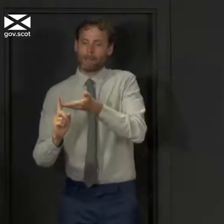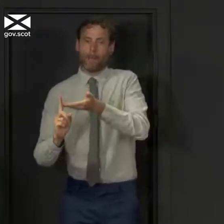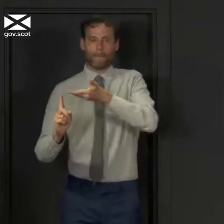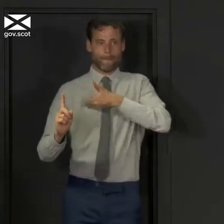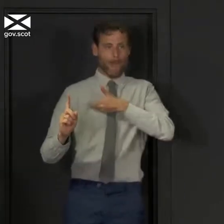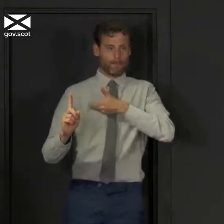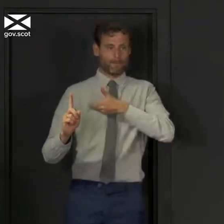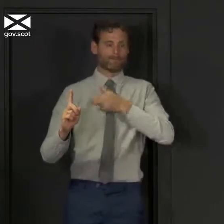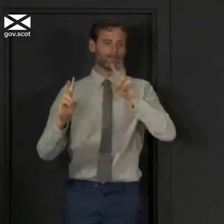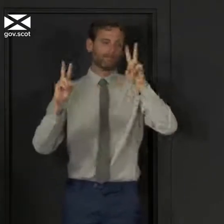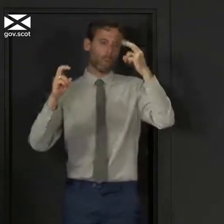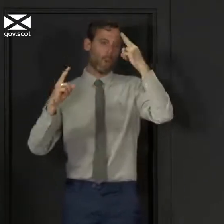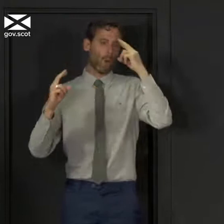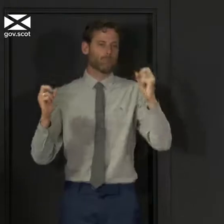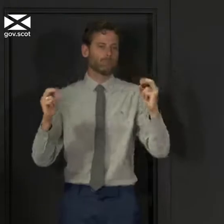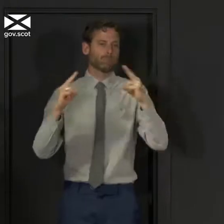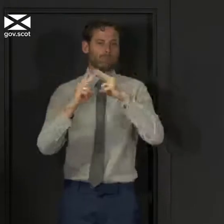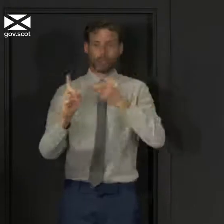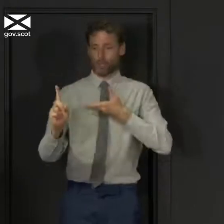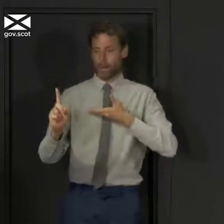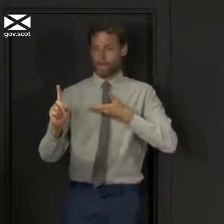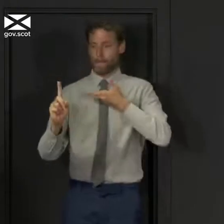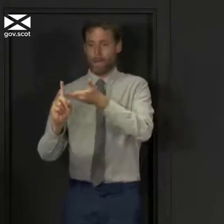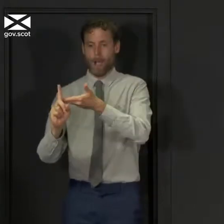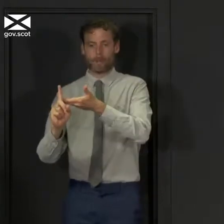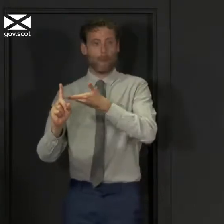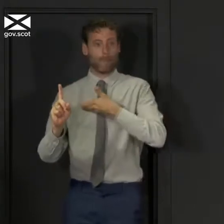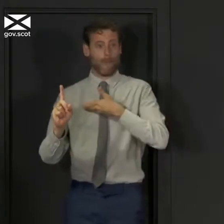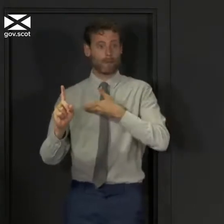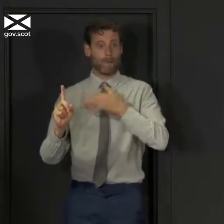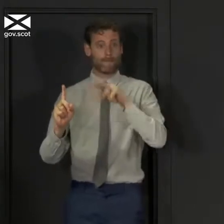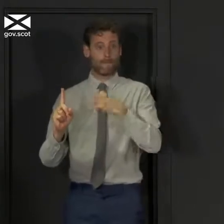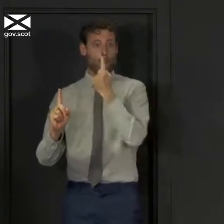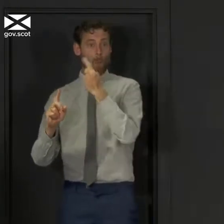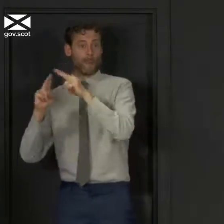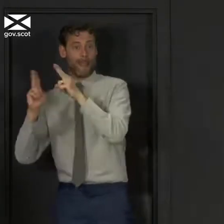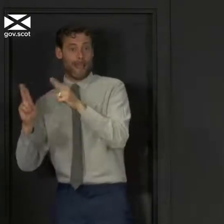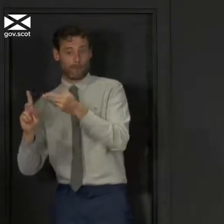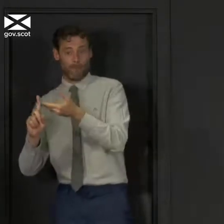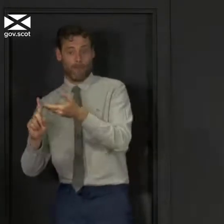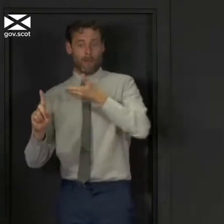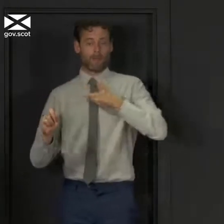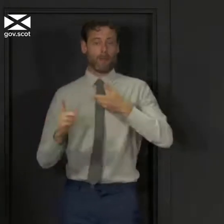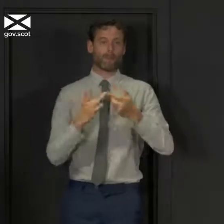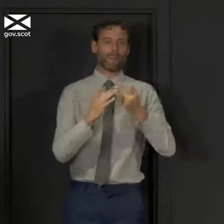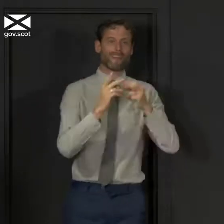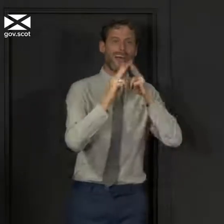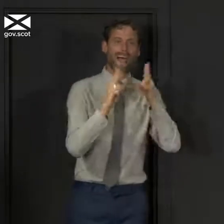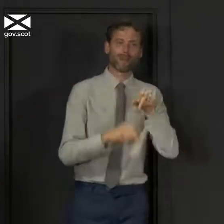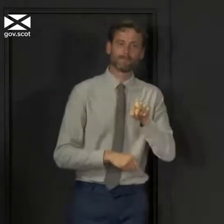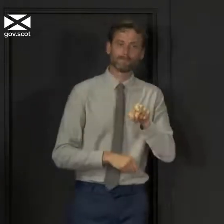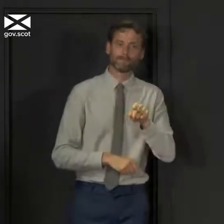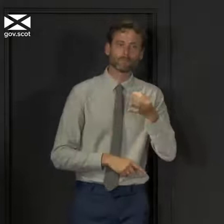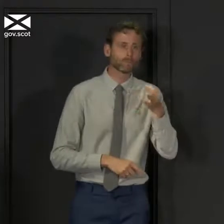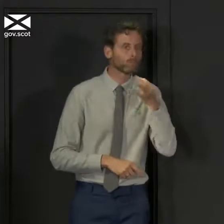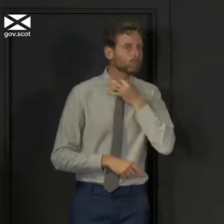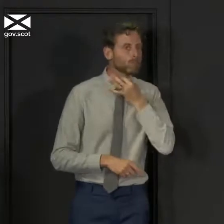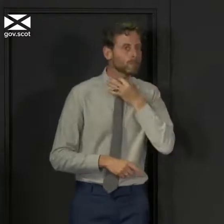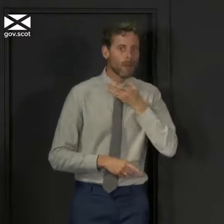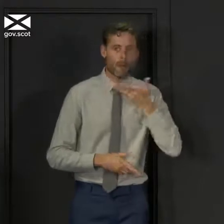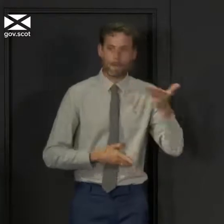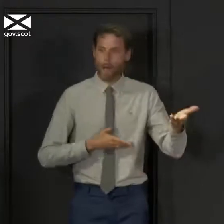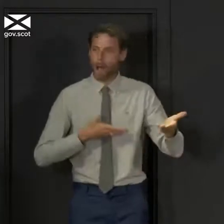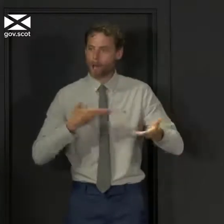a bridge, if you like, for the virus to spread from one household to another. And that is what all of us must still do,